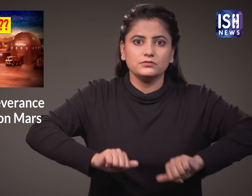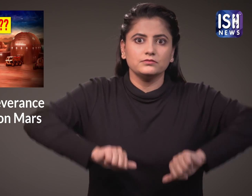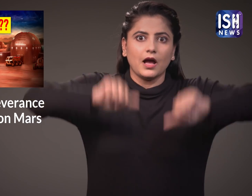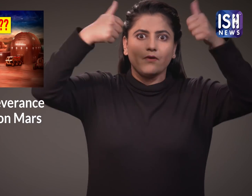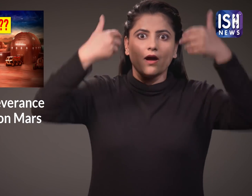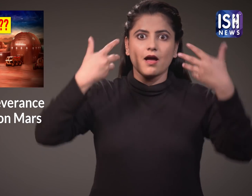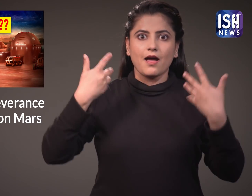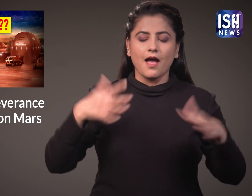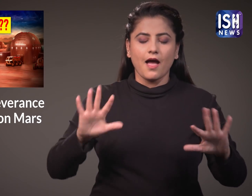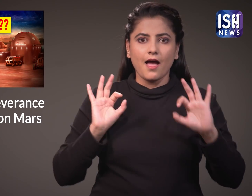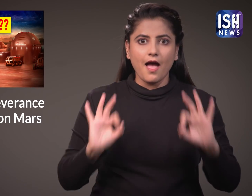many challenges.